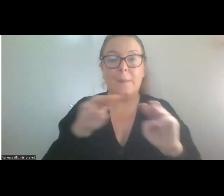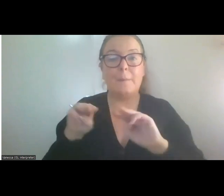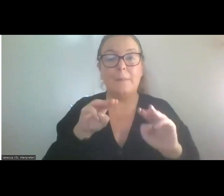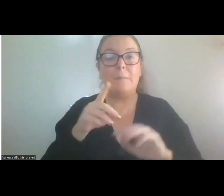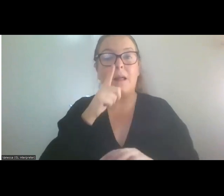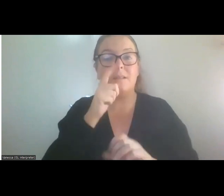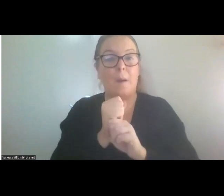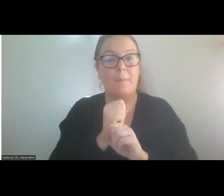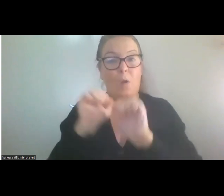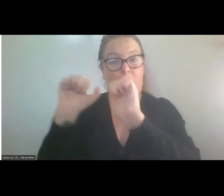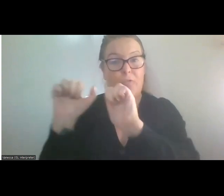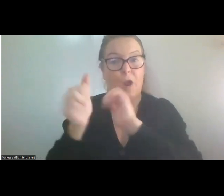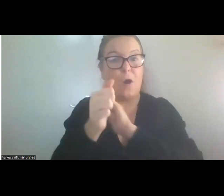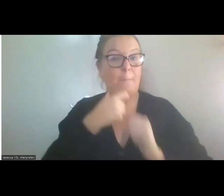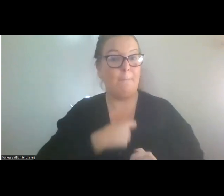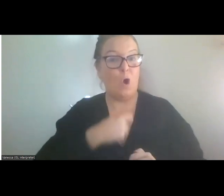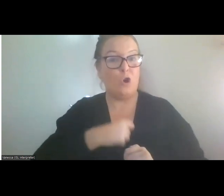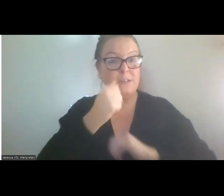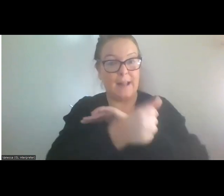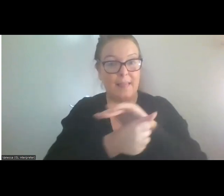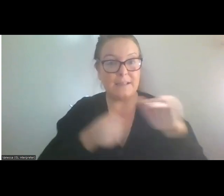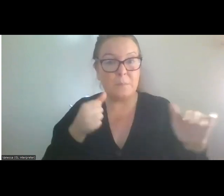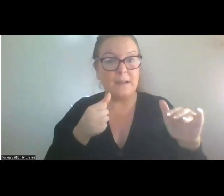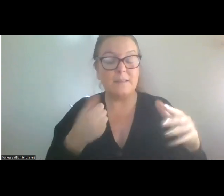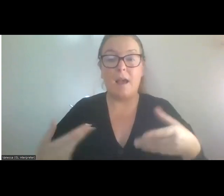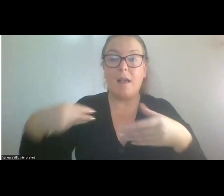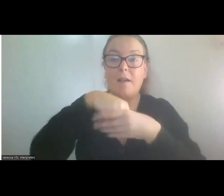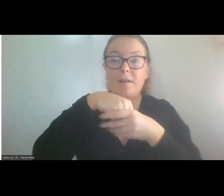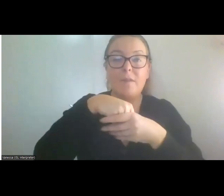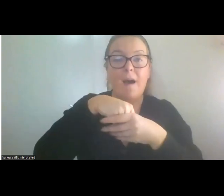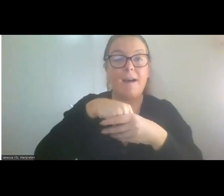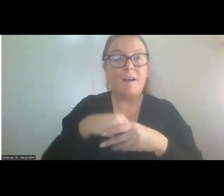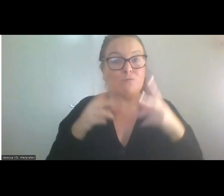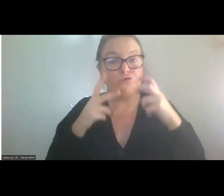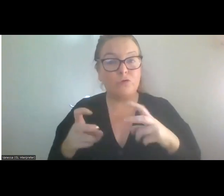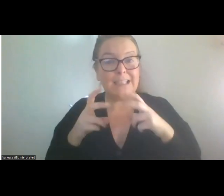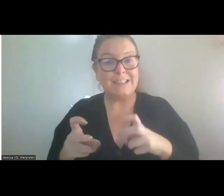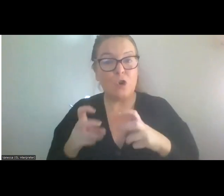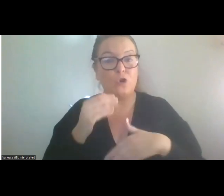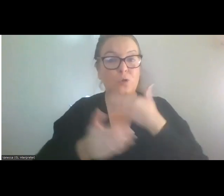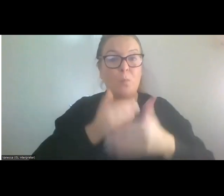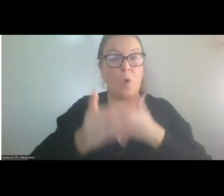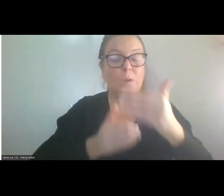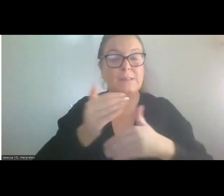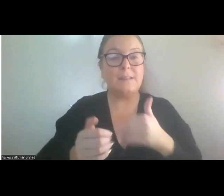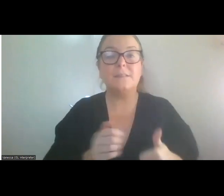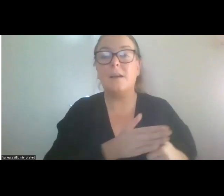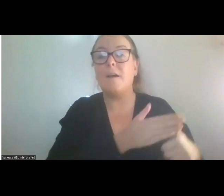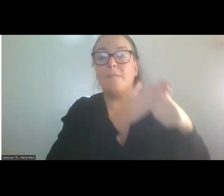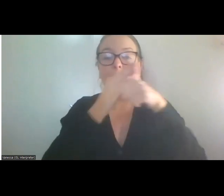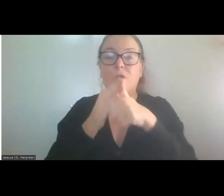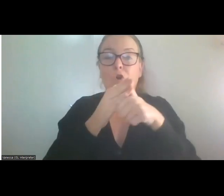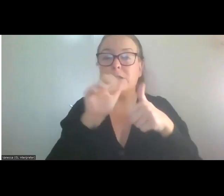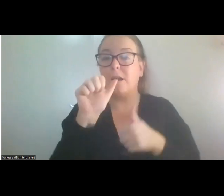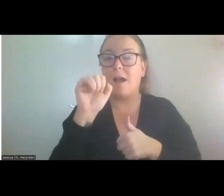personal experience of being involved in the research process. And our first panelist is Anya Wellard and